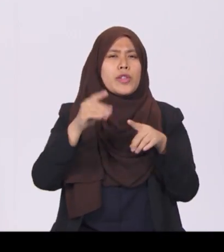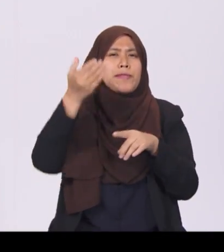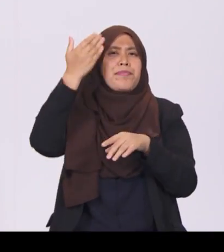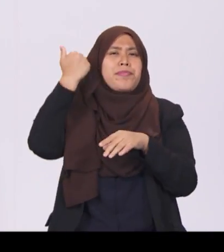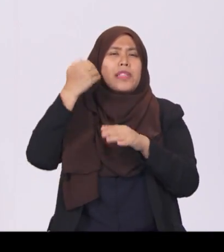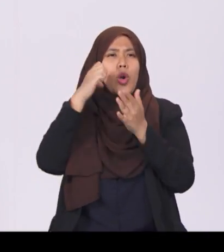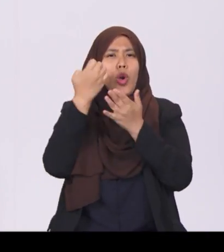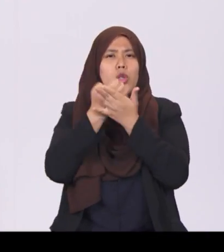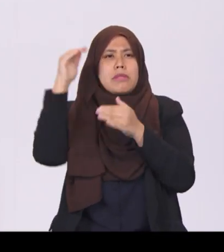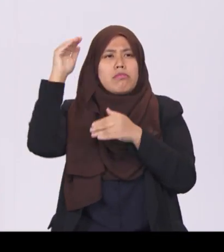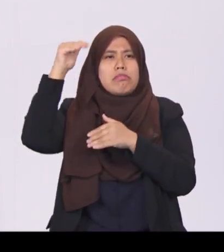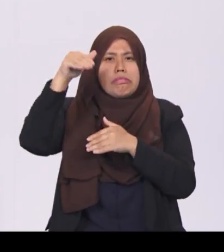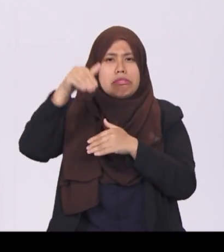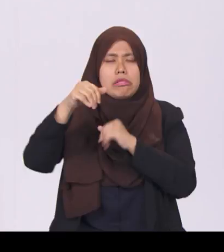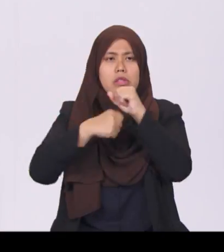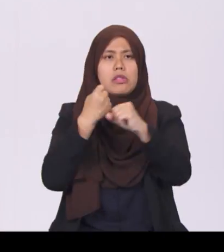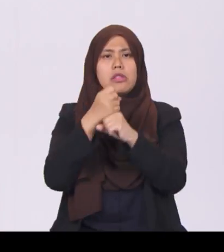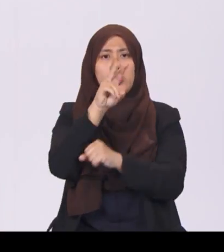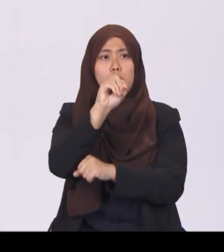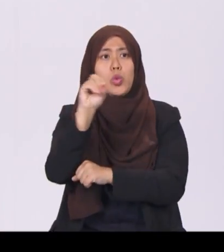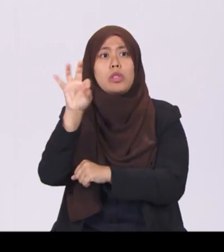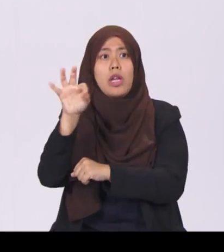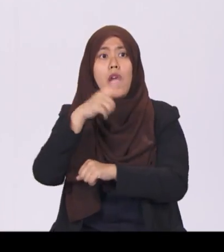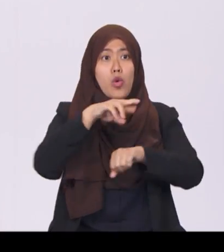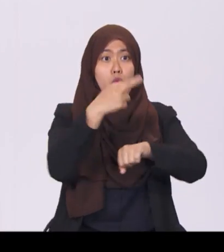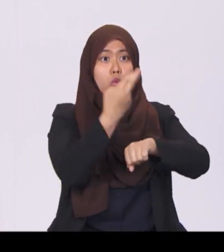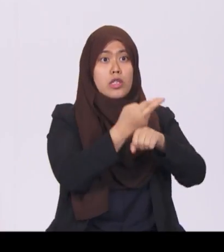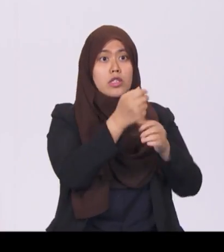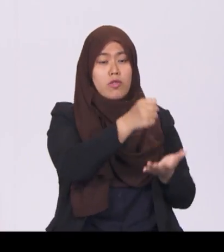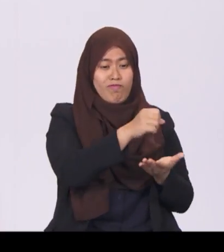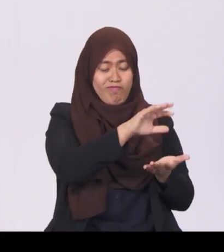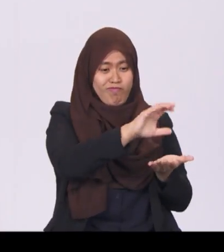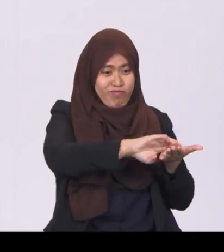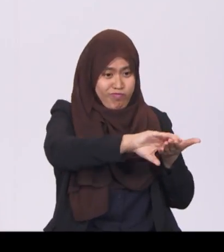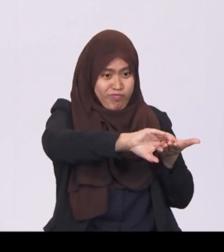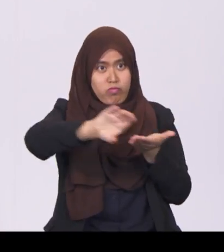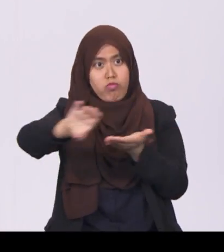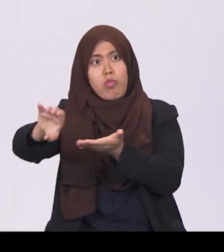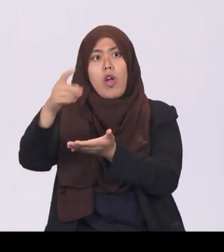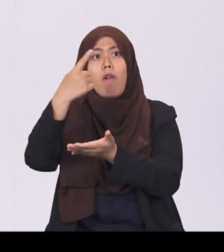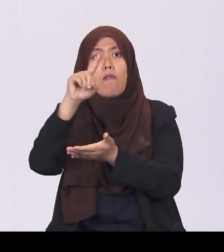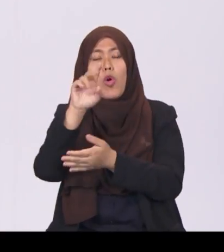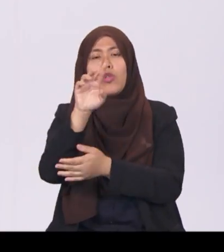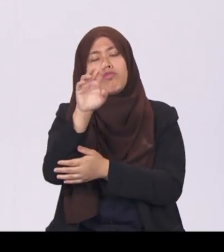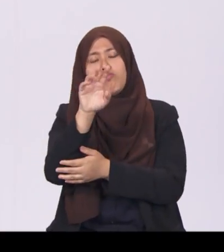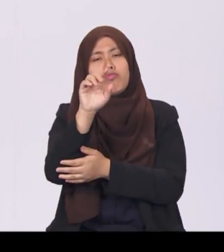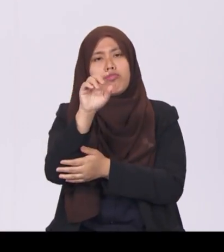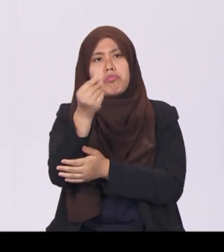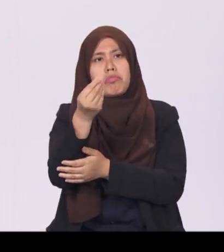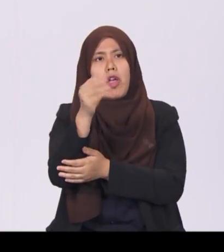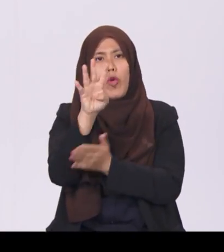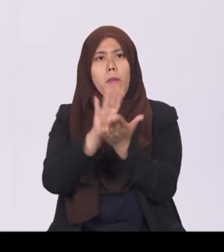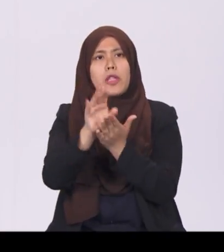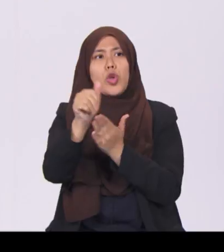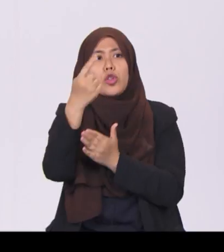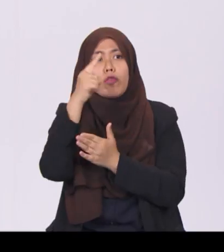our reserves funded a total of $4 billion for the jobs credit scheme and special risk-sharing initiative